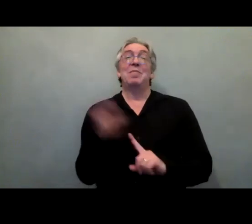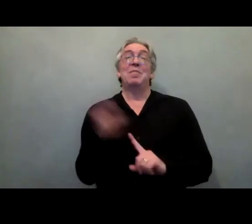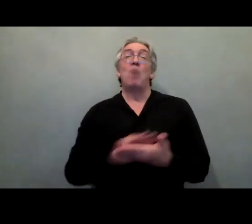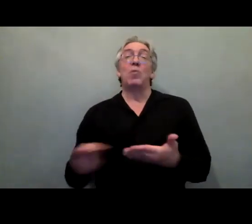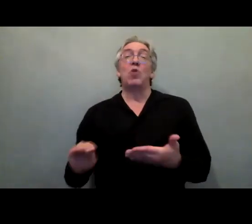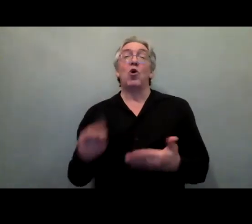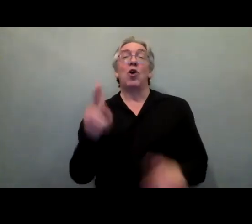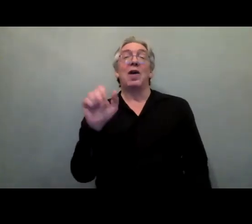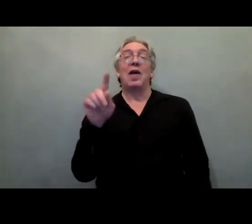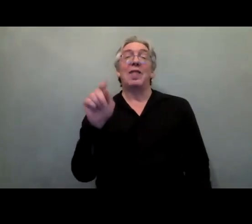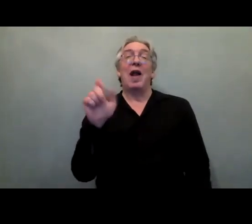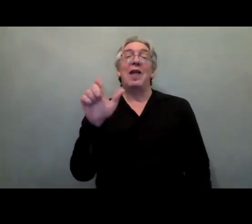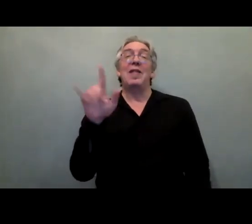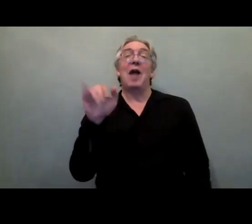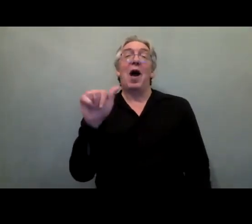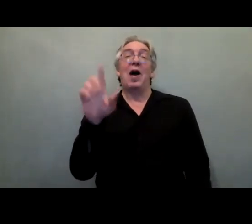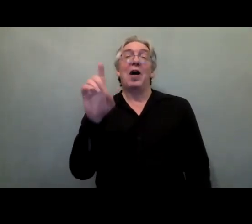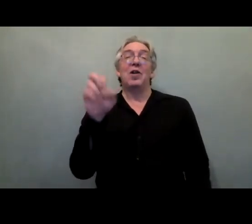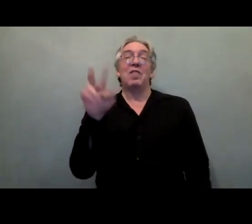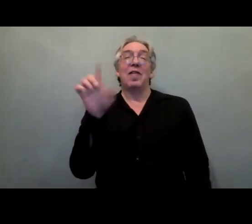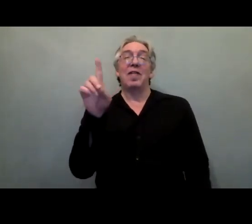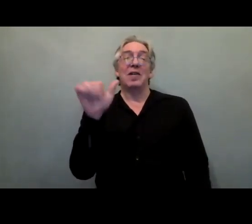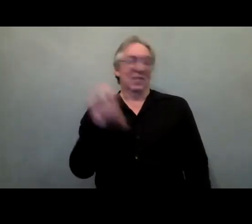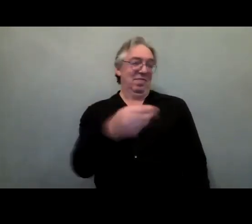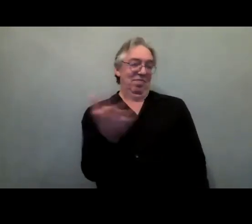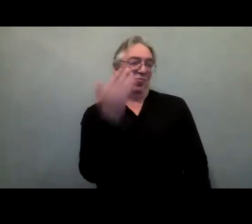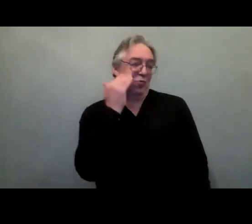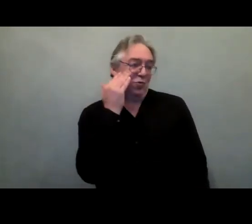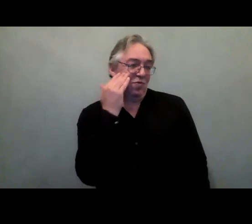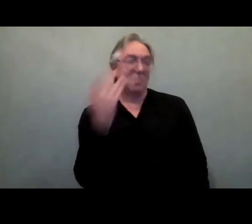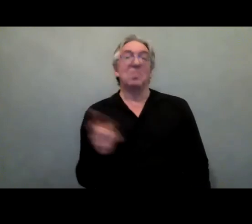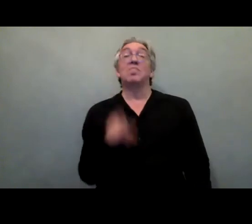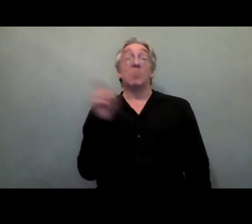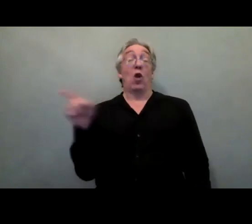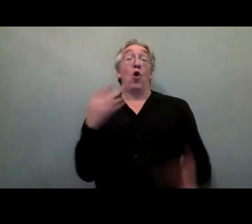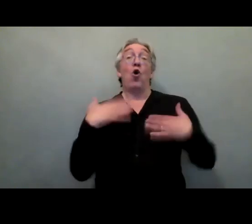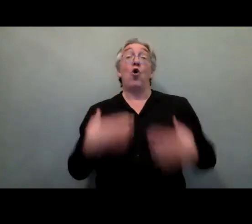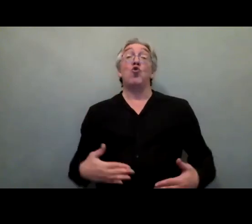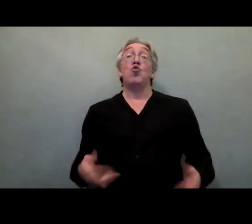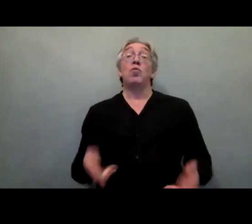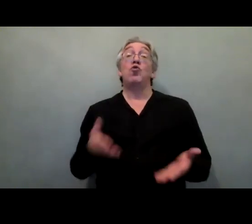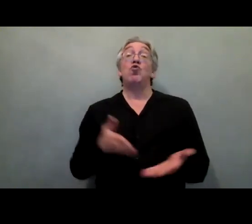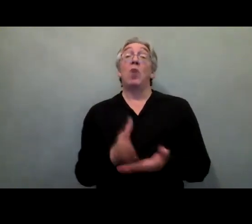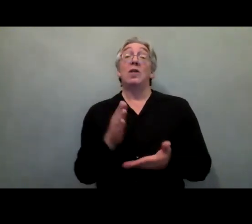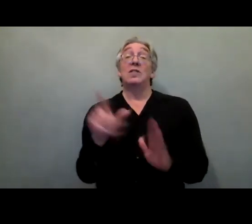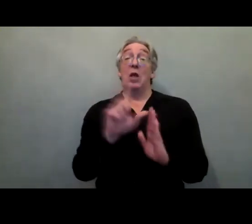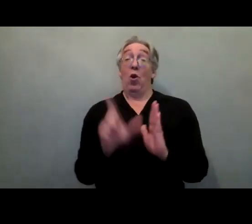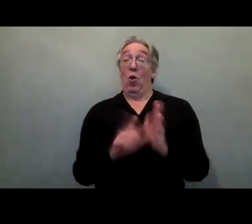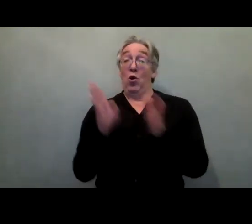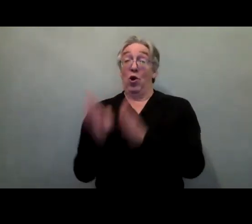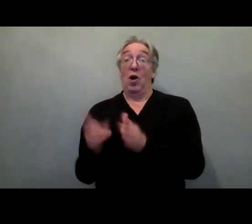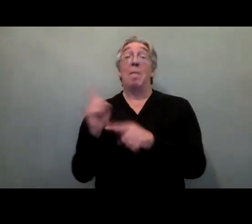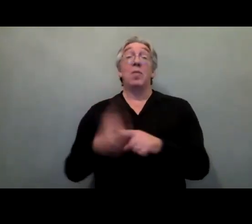Catalina Devandas, that many of us will know. Alberto is a human rights lawyer, and is also president of the NGO